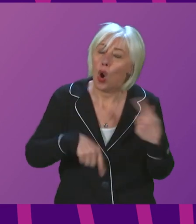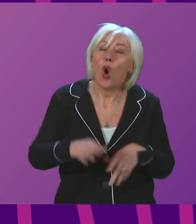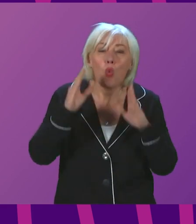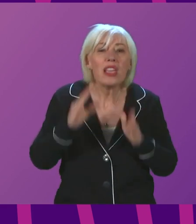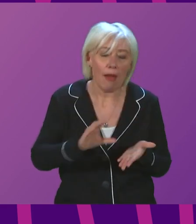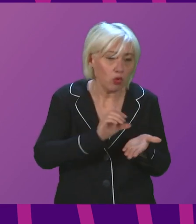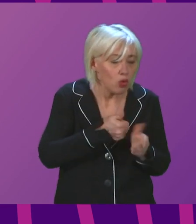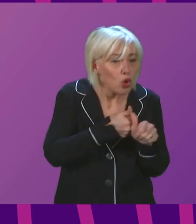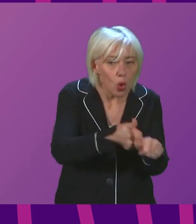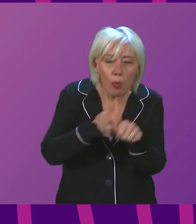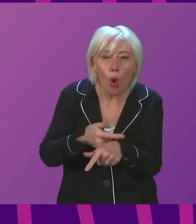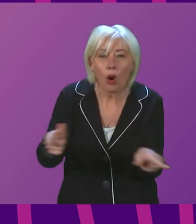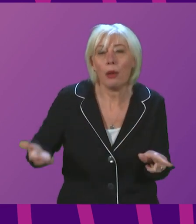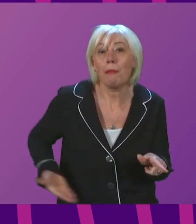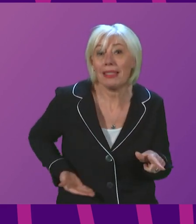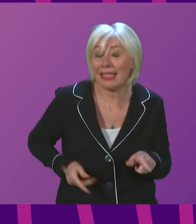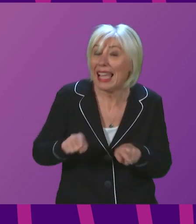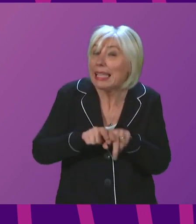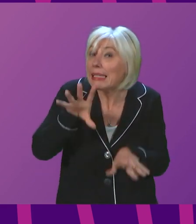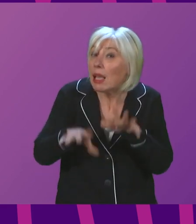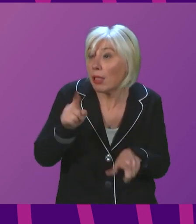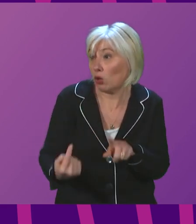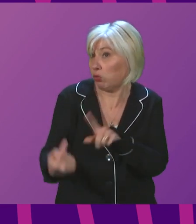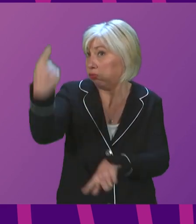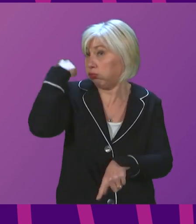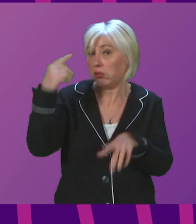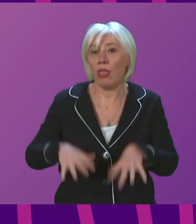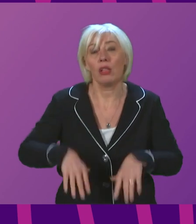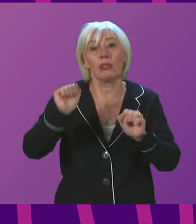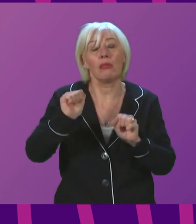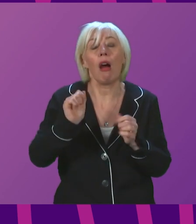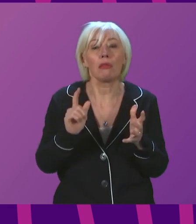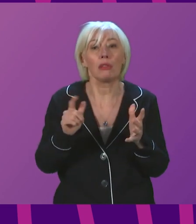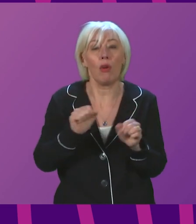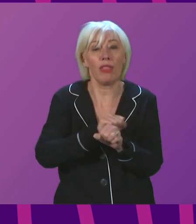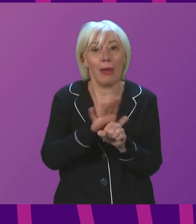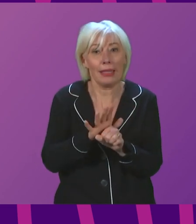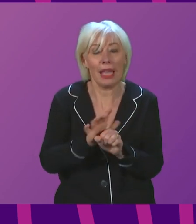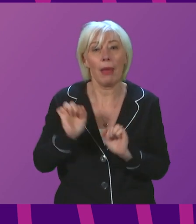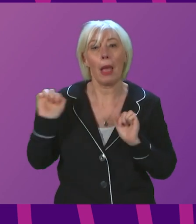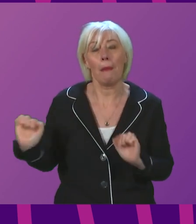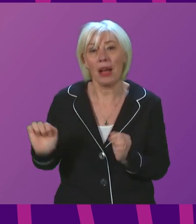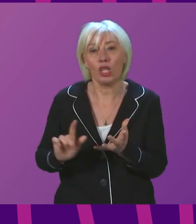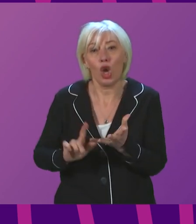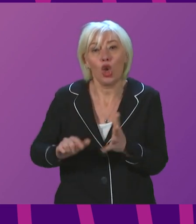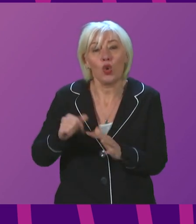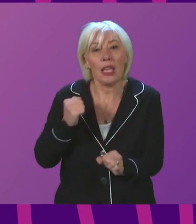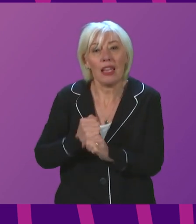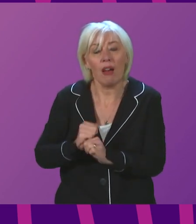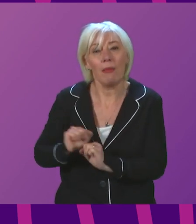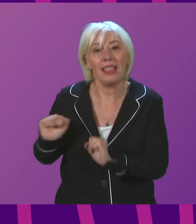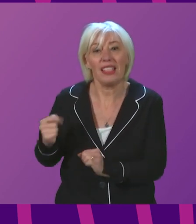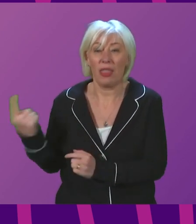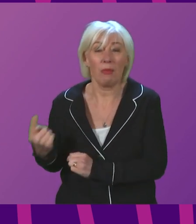a scale similar to that at the start of the pandemic. However, current UK funding arrangements mean, firstly, that only the Treasury has the borrowing